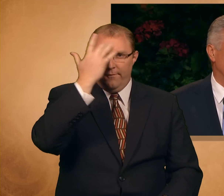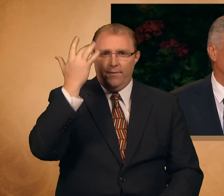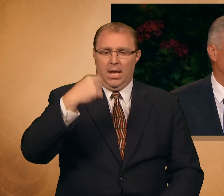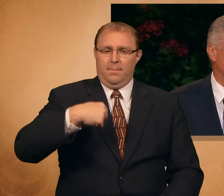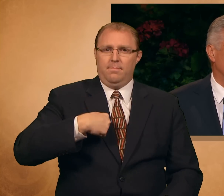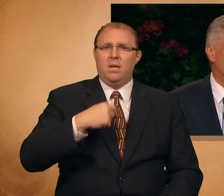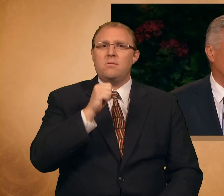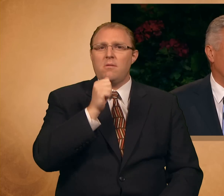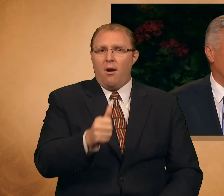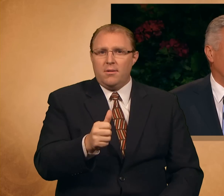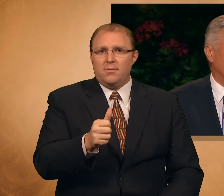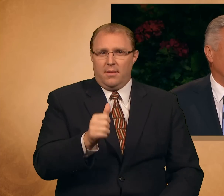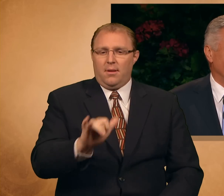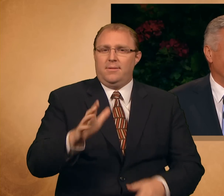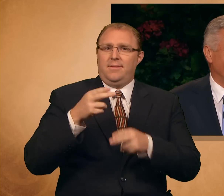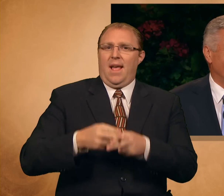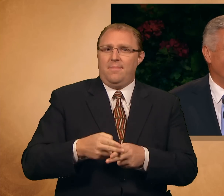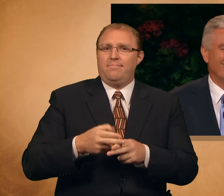-Not.